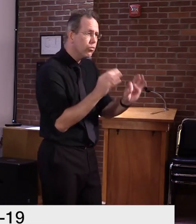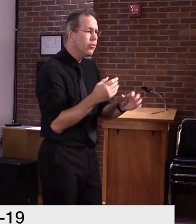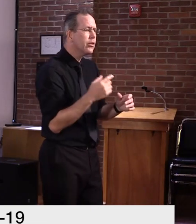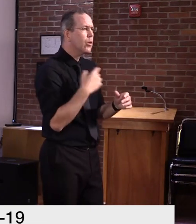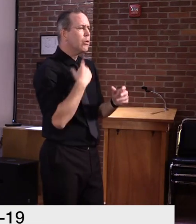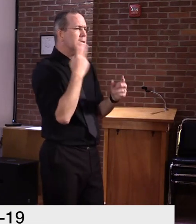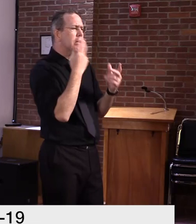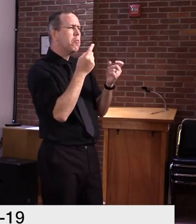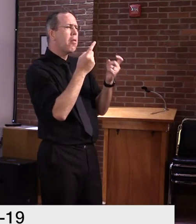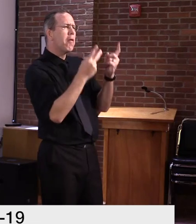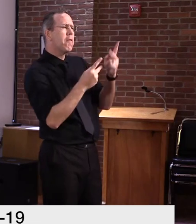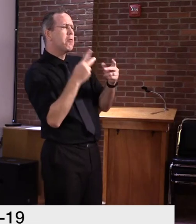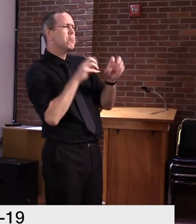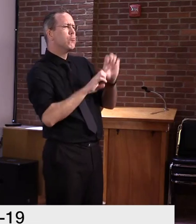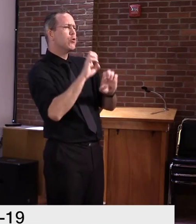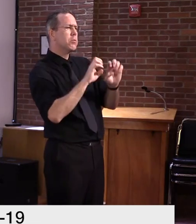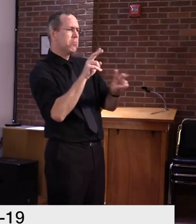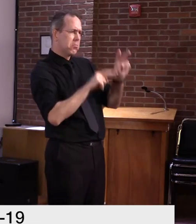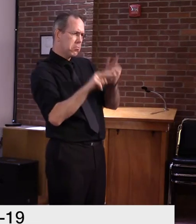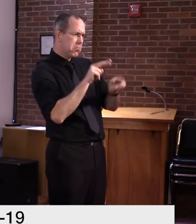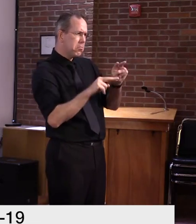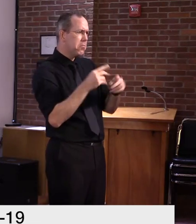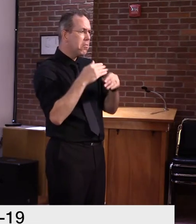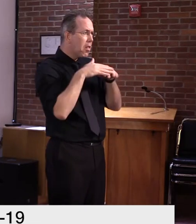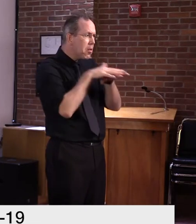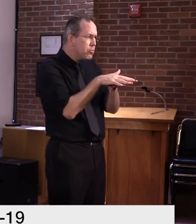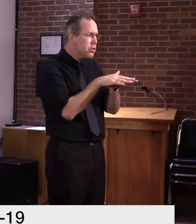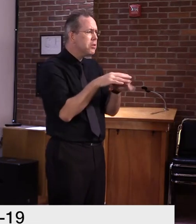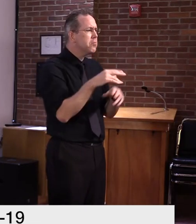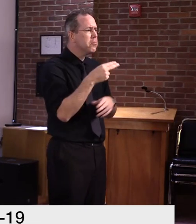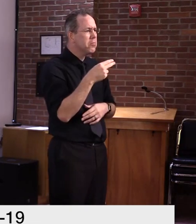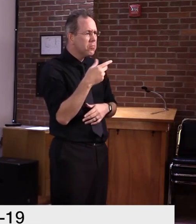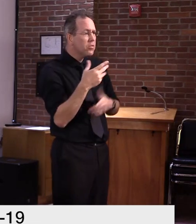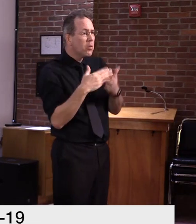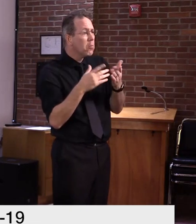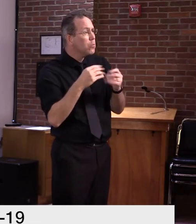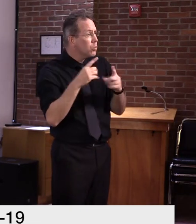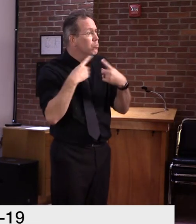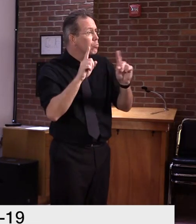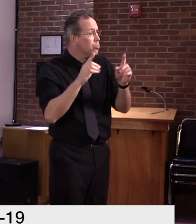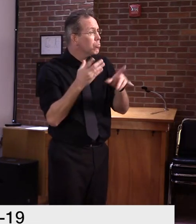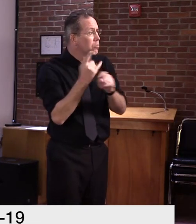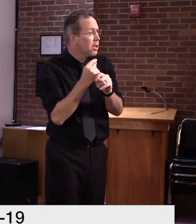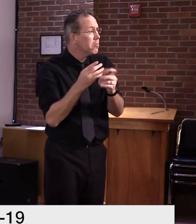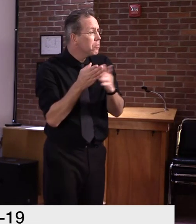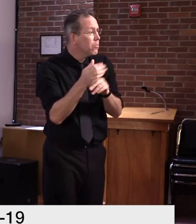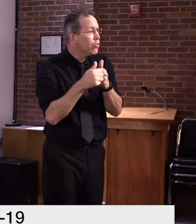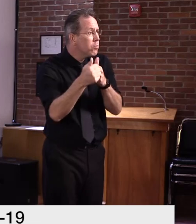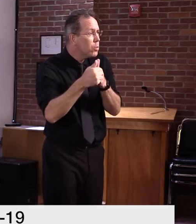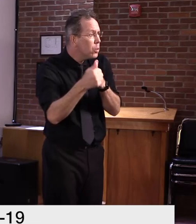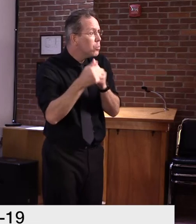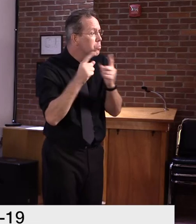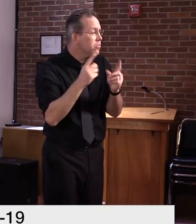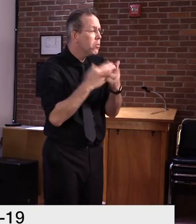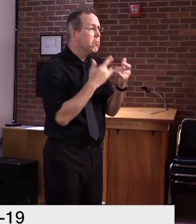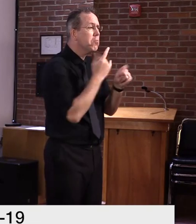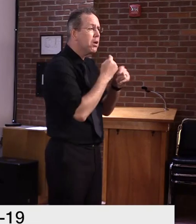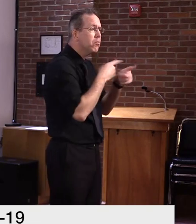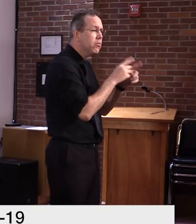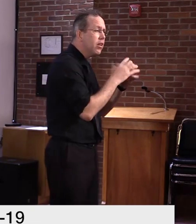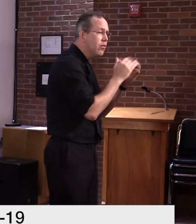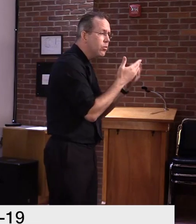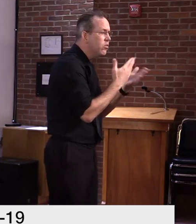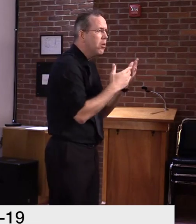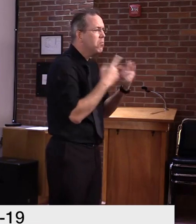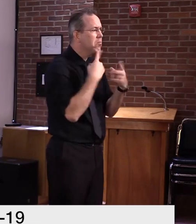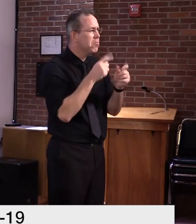extent is particularly the remote or hybrid options synchronous with the, uh, sort of in-person instruction. But all those, all those tools need to be out there